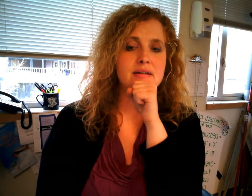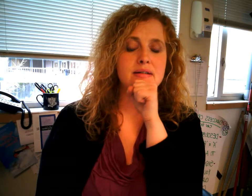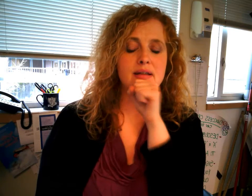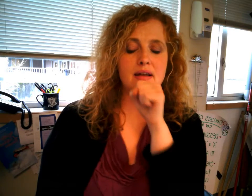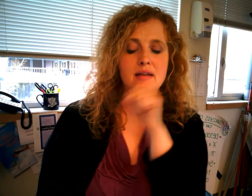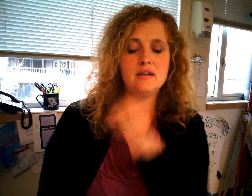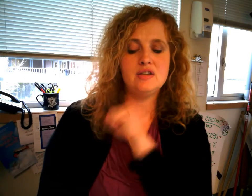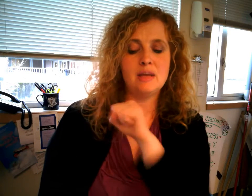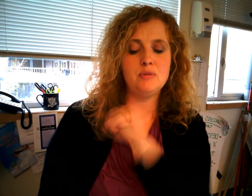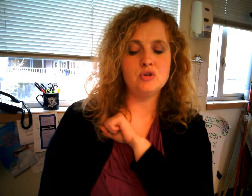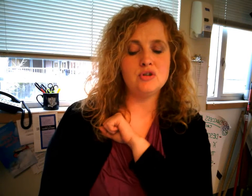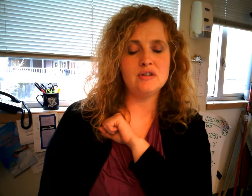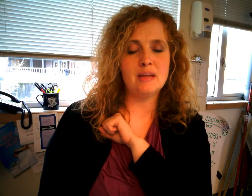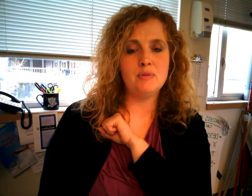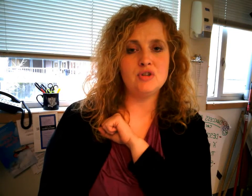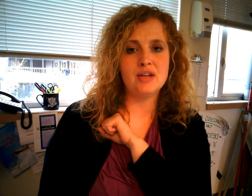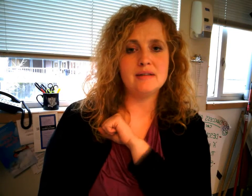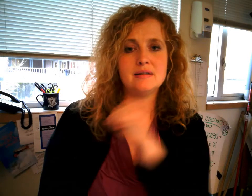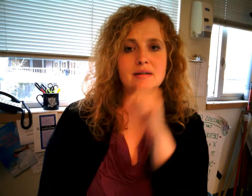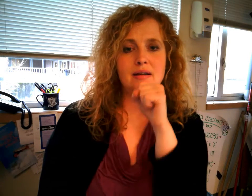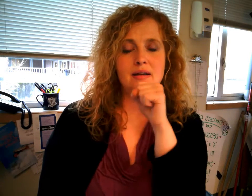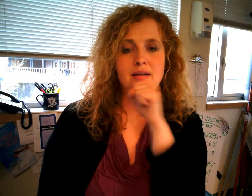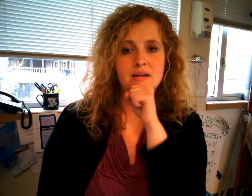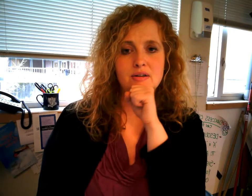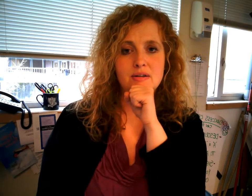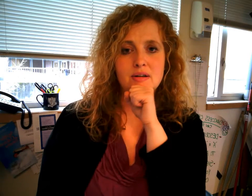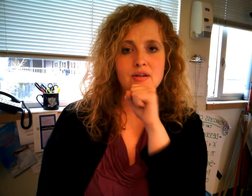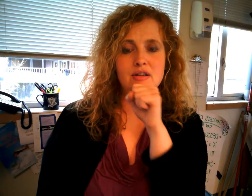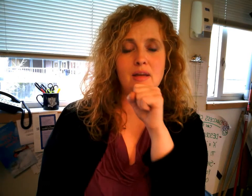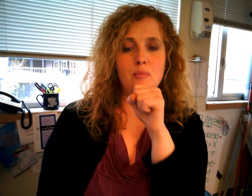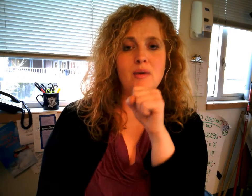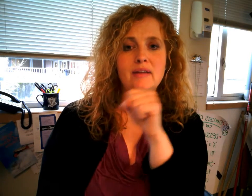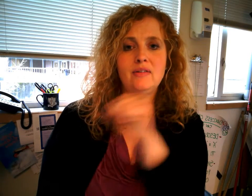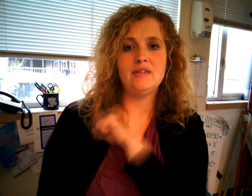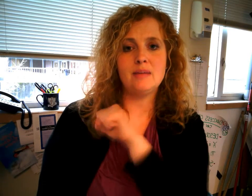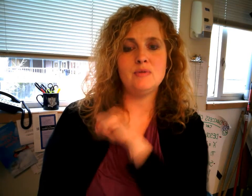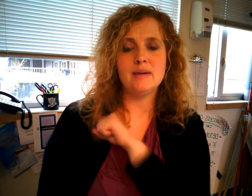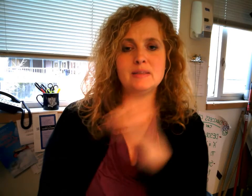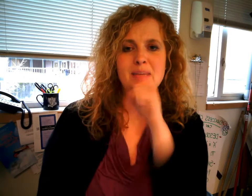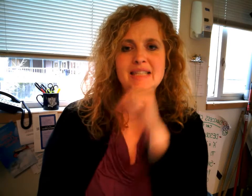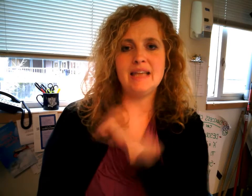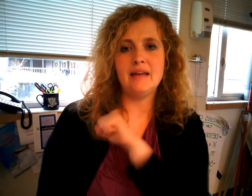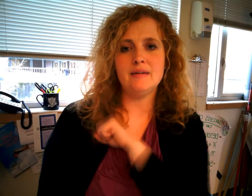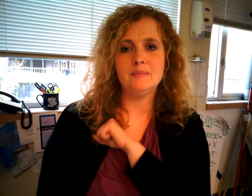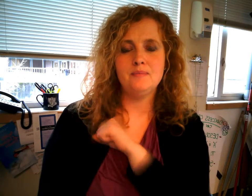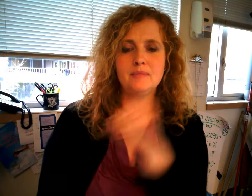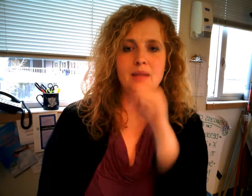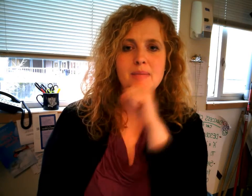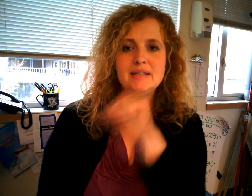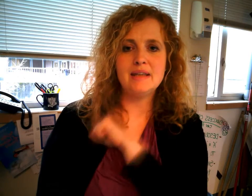and then tap your tap your chest tap once tap twice piece of cake piece of cake